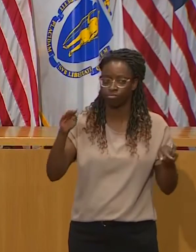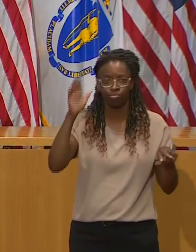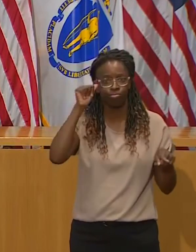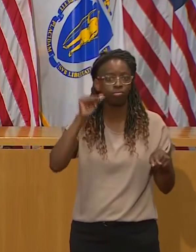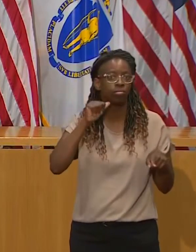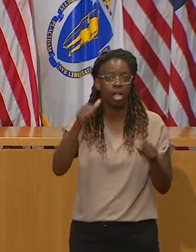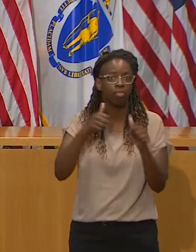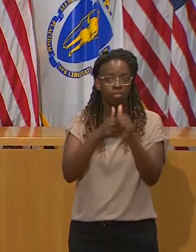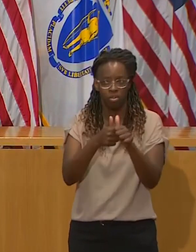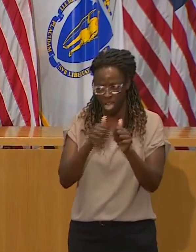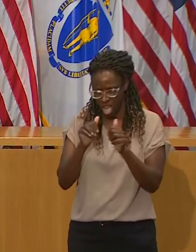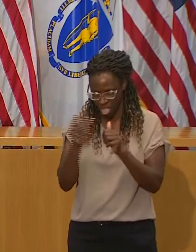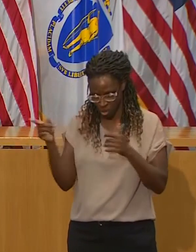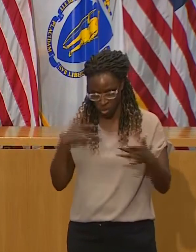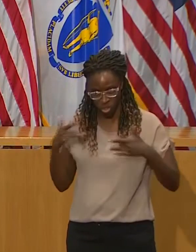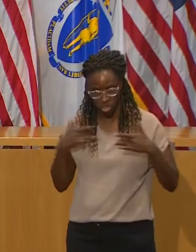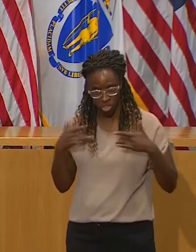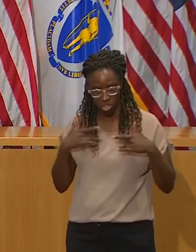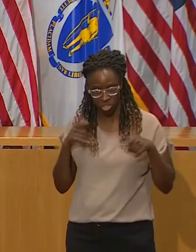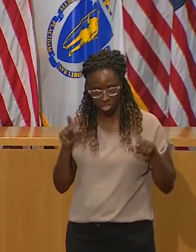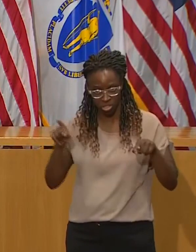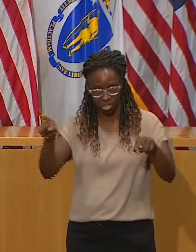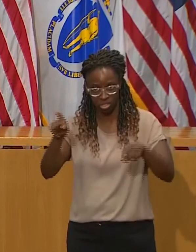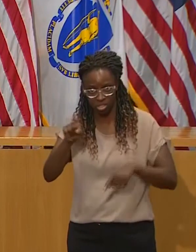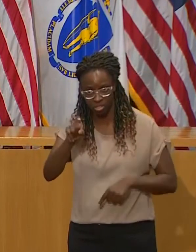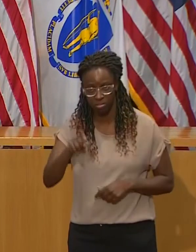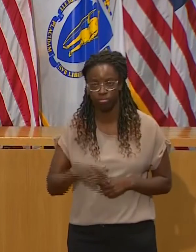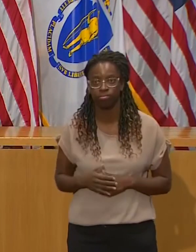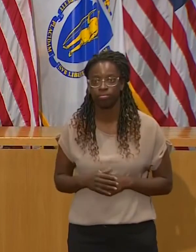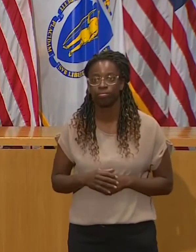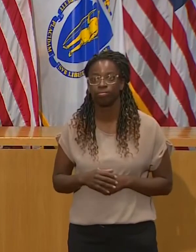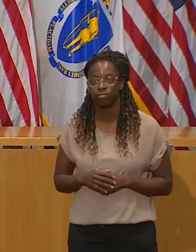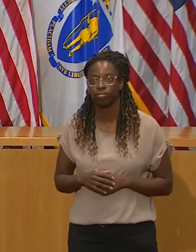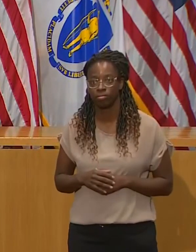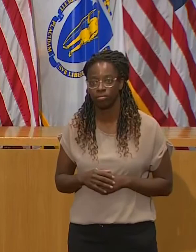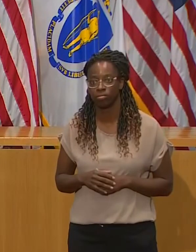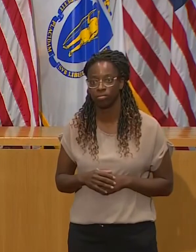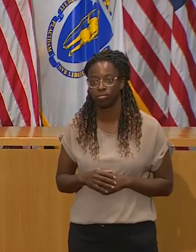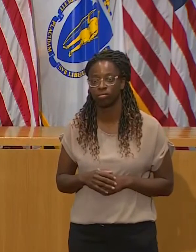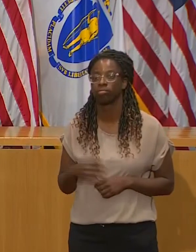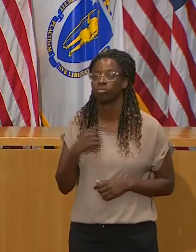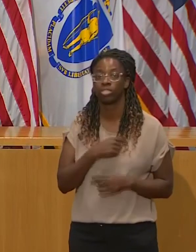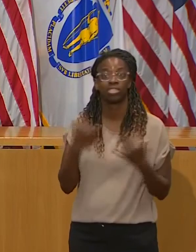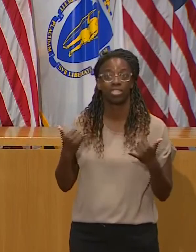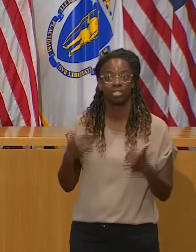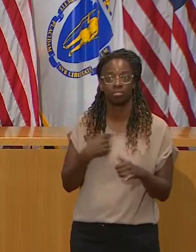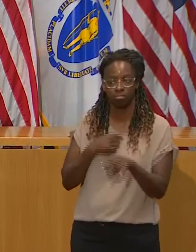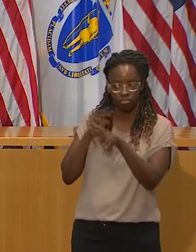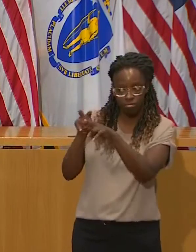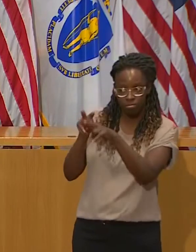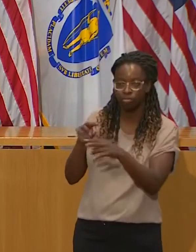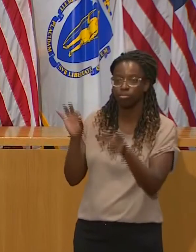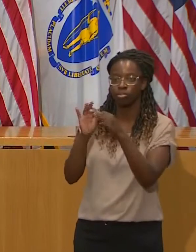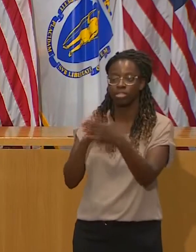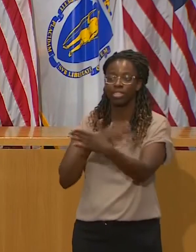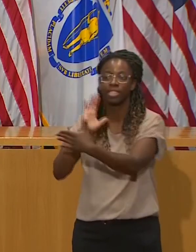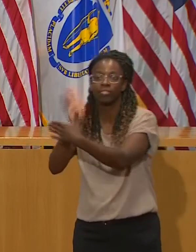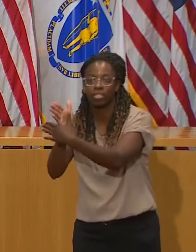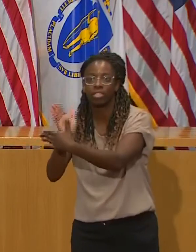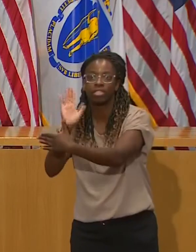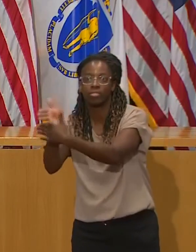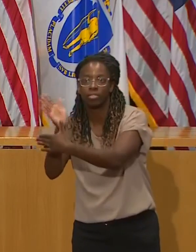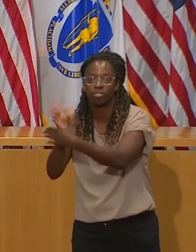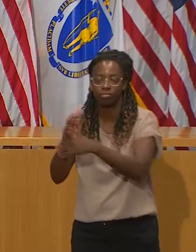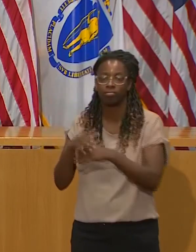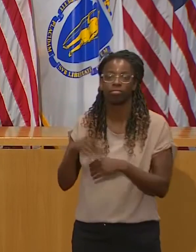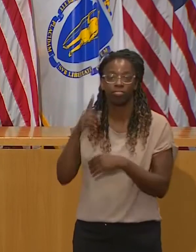thing is a good example of that. I think the ABCC, which has been a tremendous partner in investigative activities,